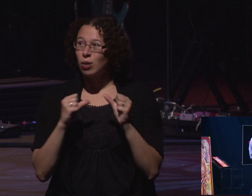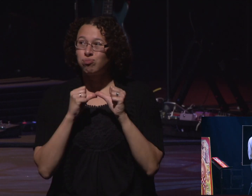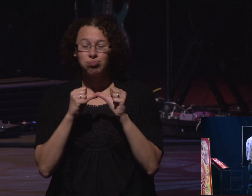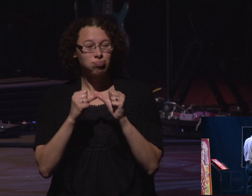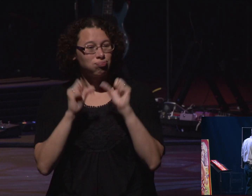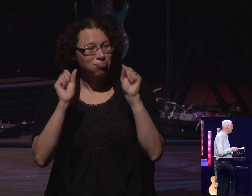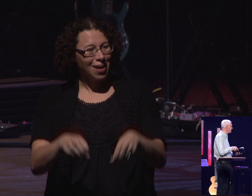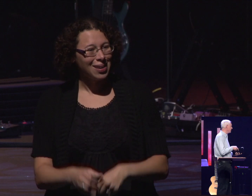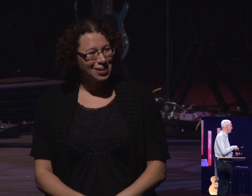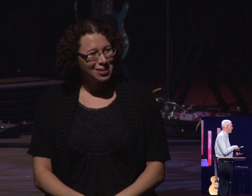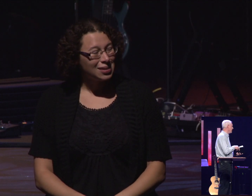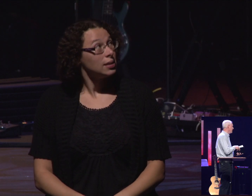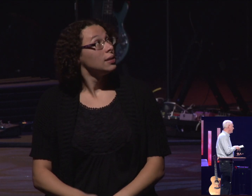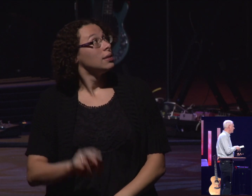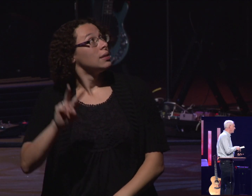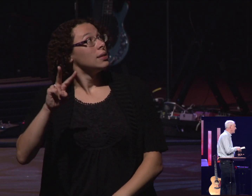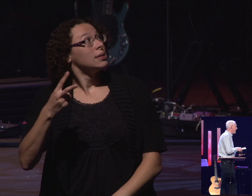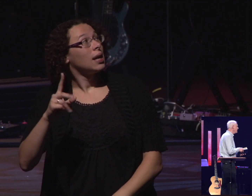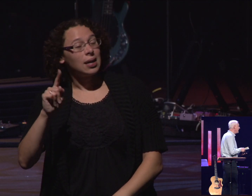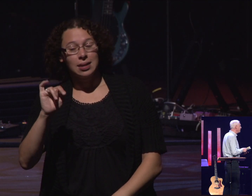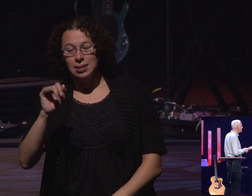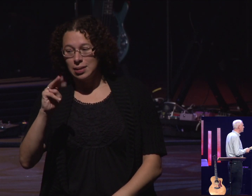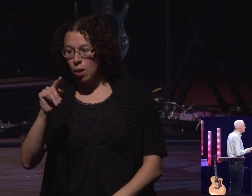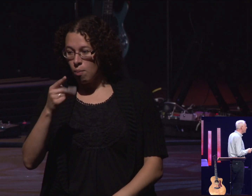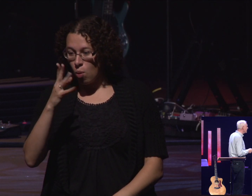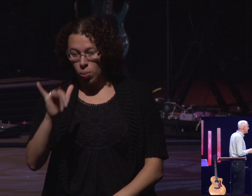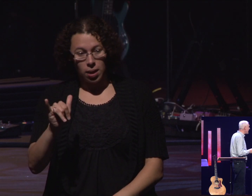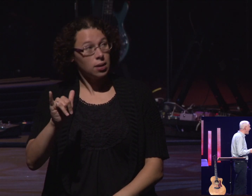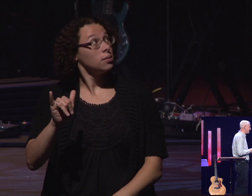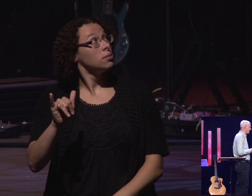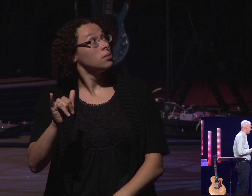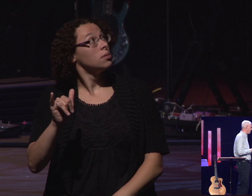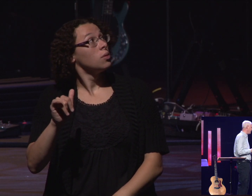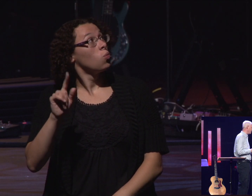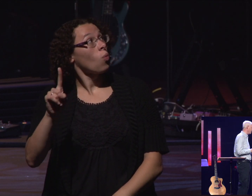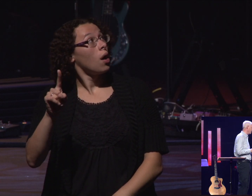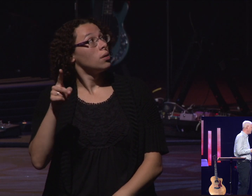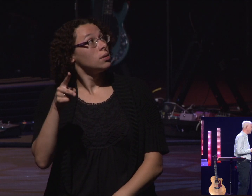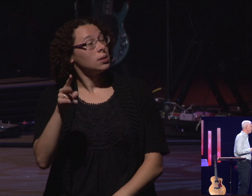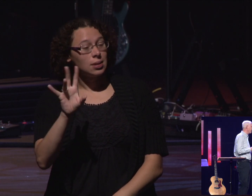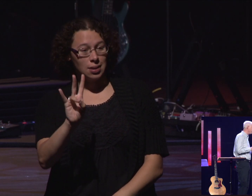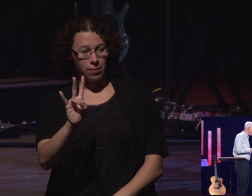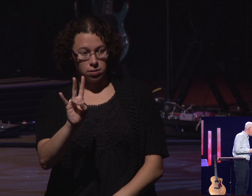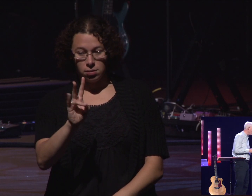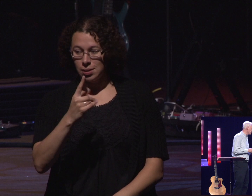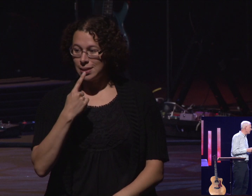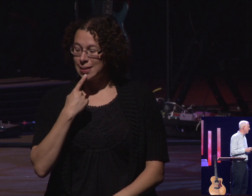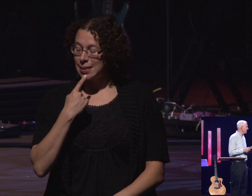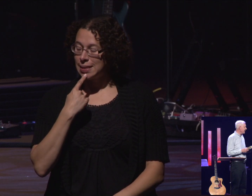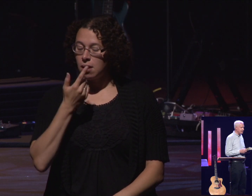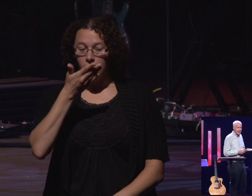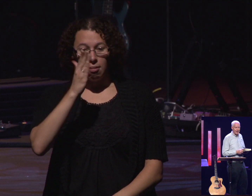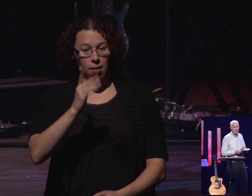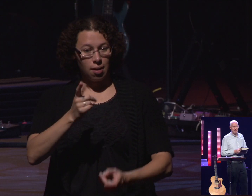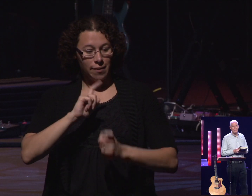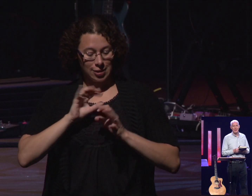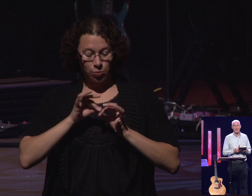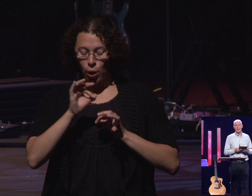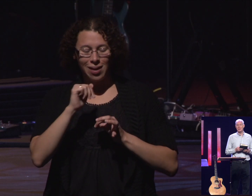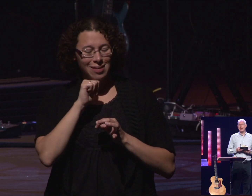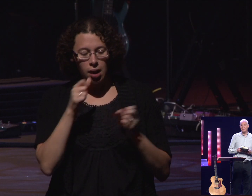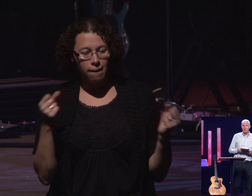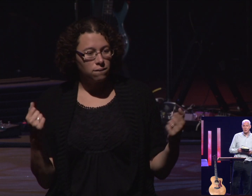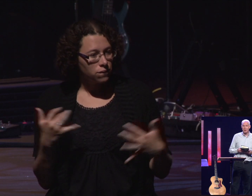2 Timothy 1 verse 7 says, God gave us a spirit not of fear, but of power and love